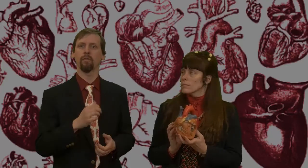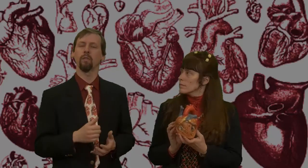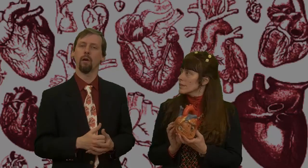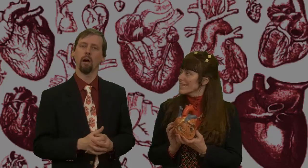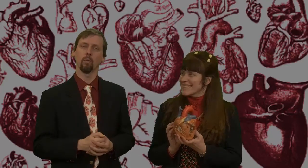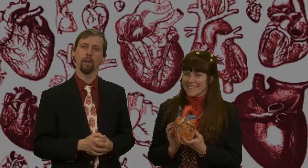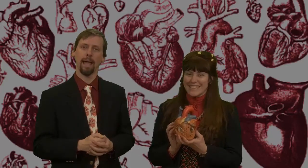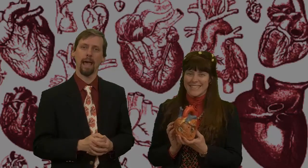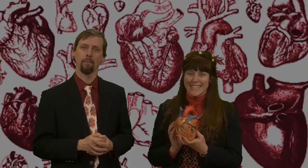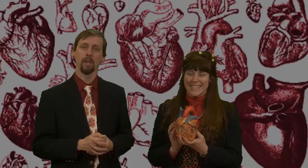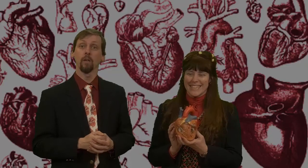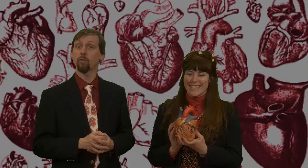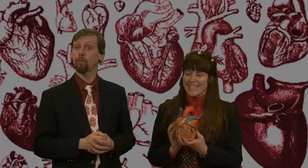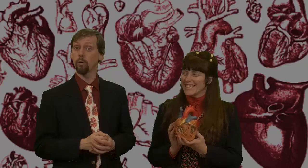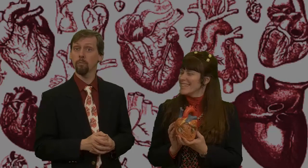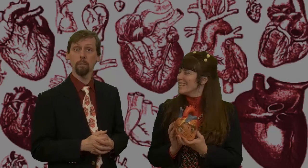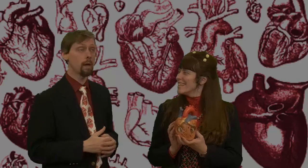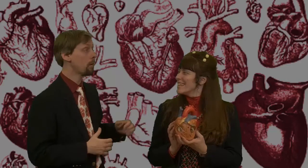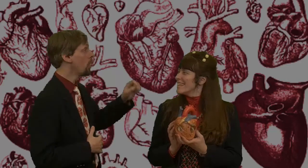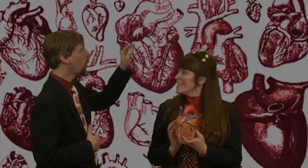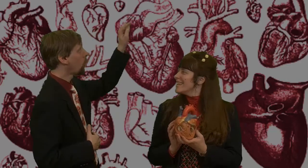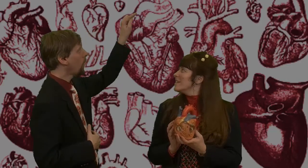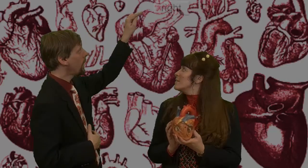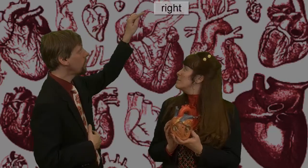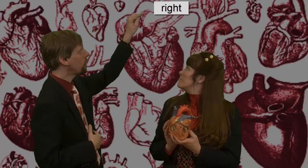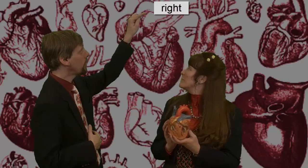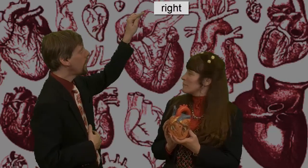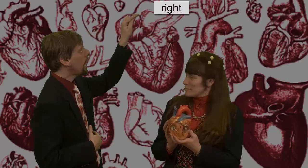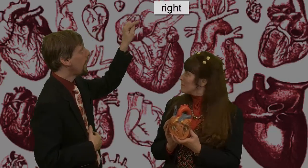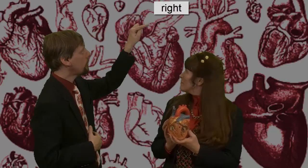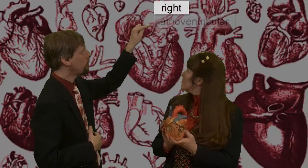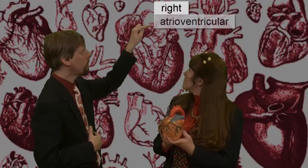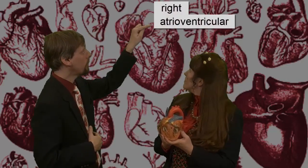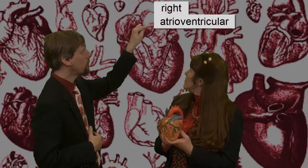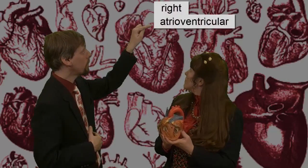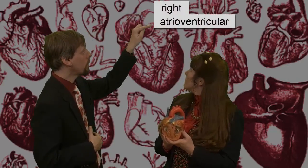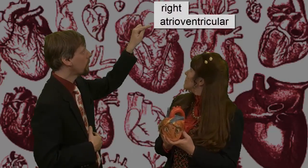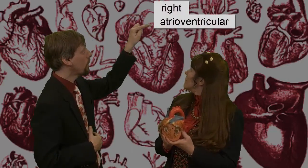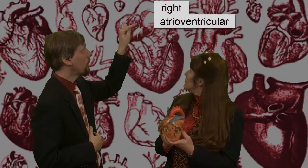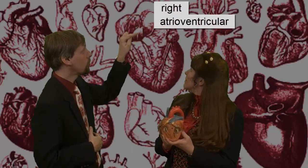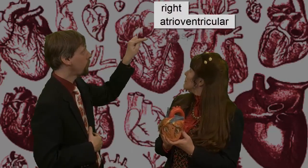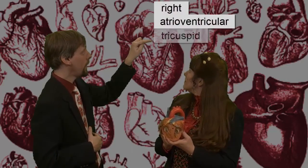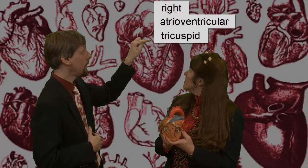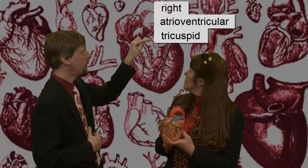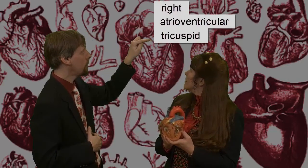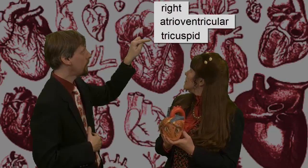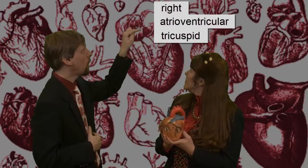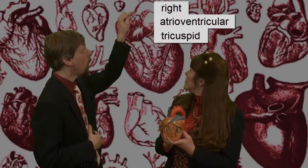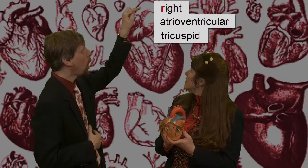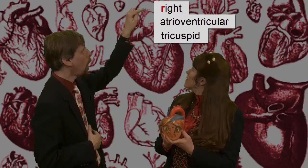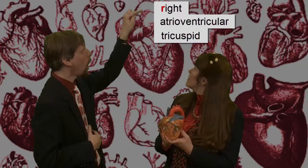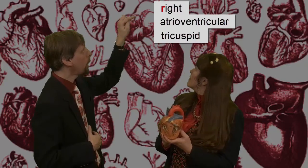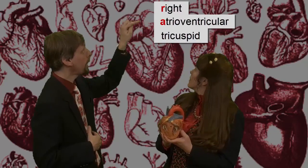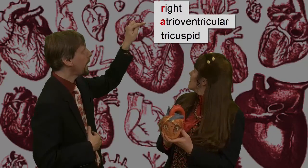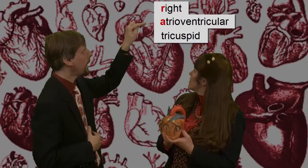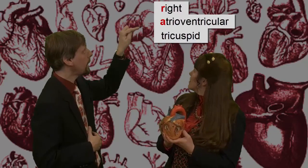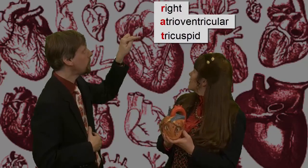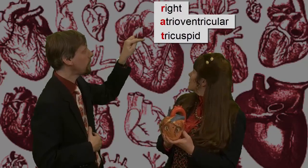in the heart would have. So if you can remember, right atrioventricular tricuspid, R-A-T,